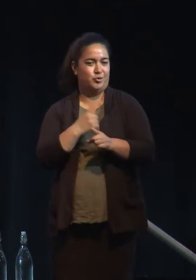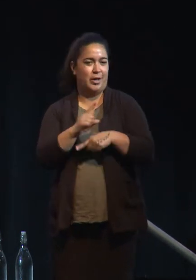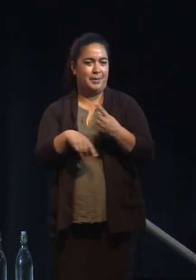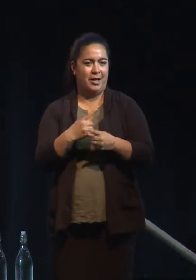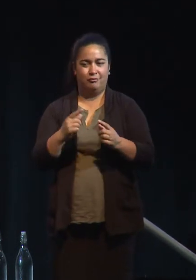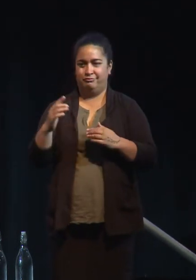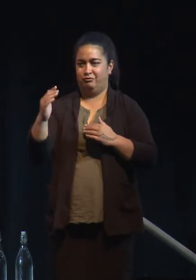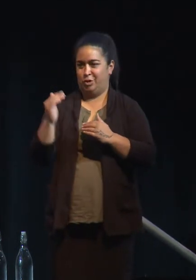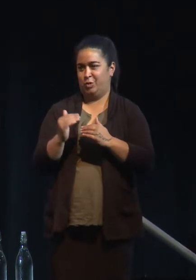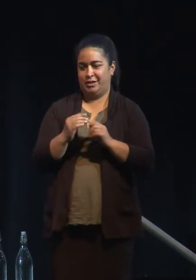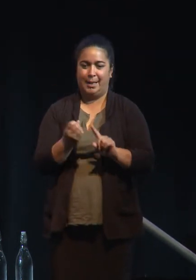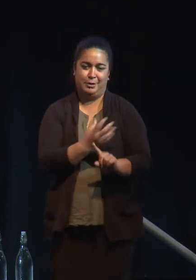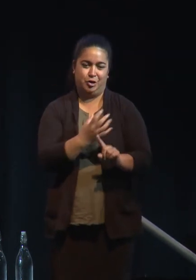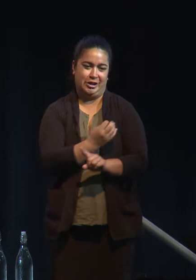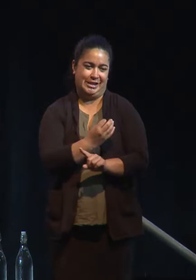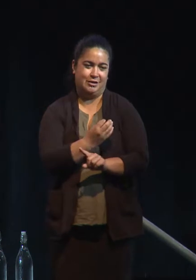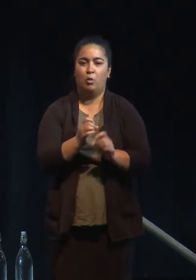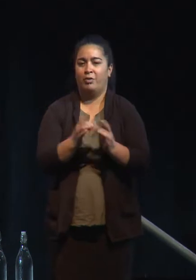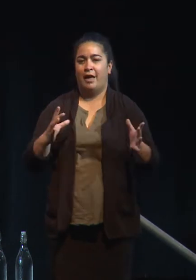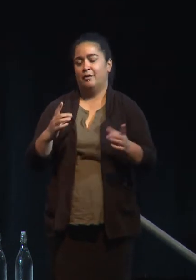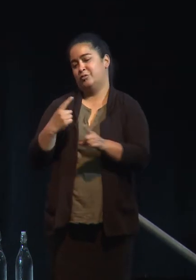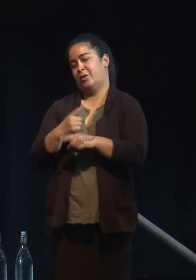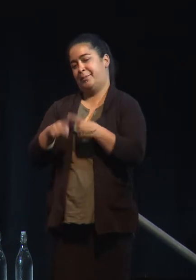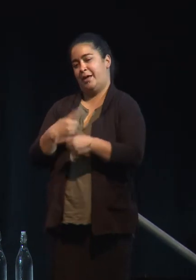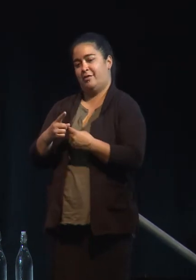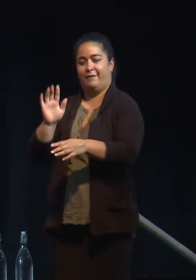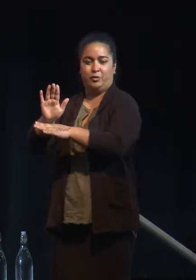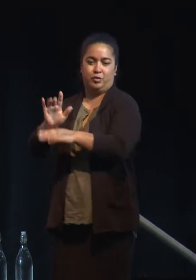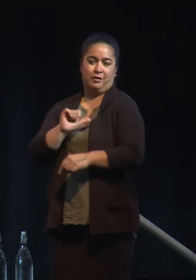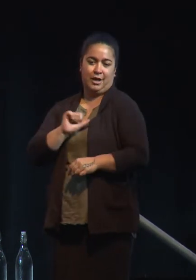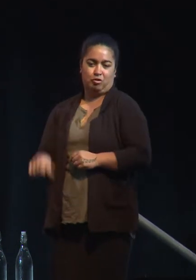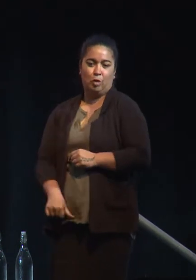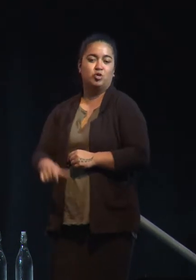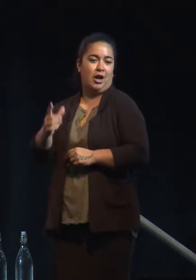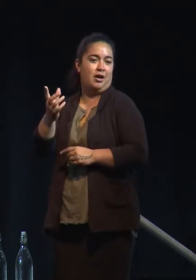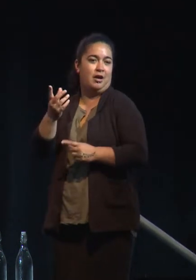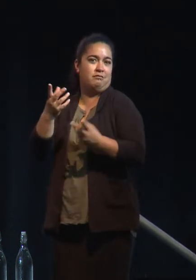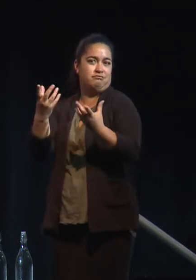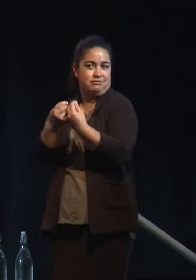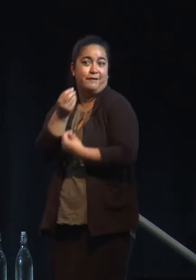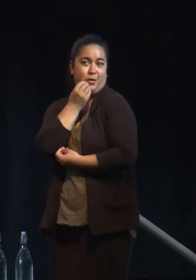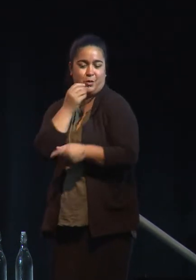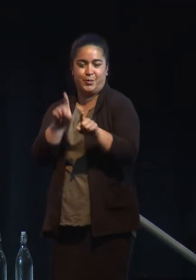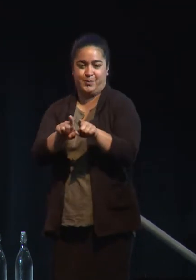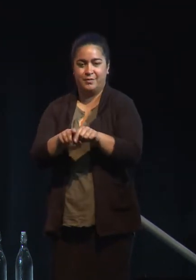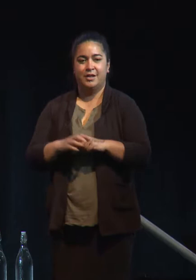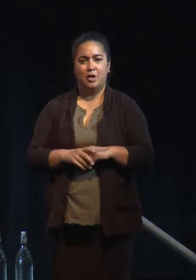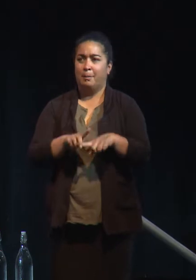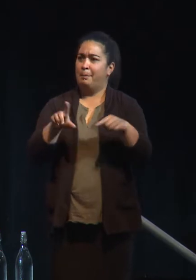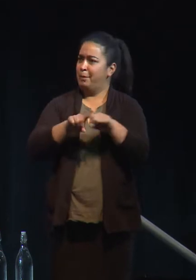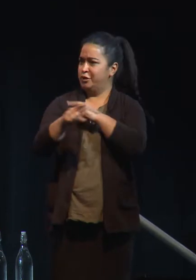in New Zealand without talking about the future of ag and food. So I'm sure most of you would view us as